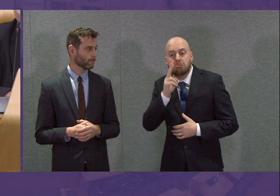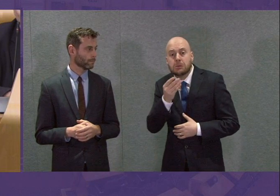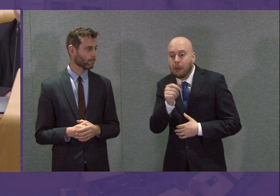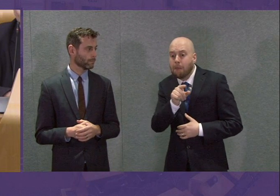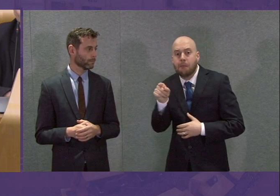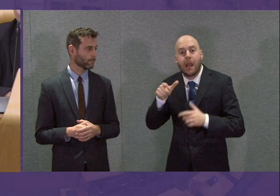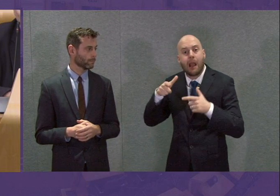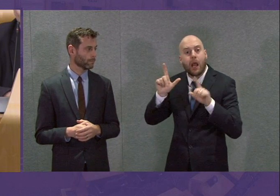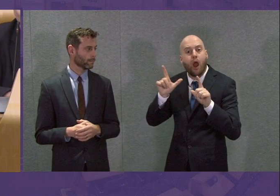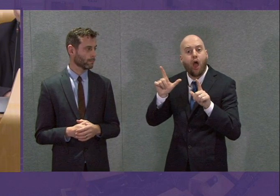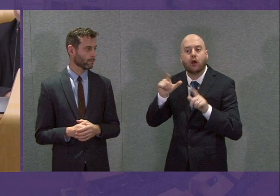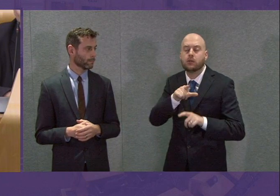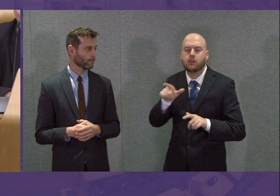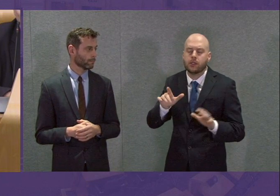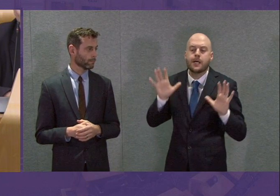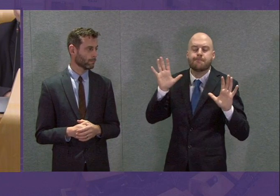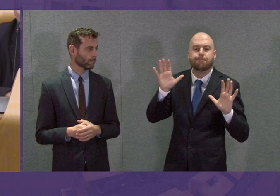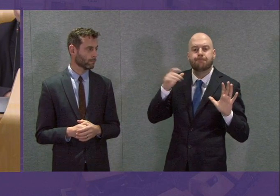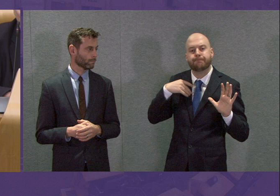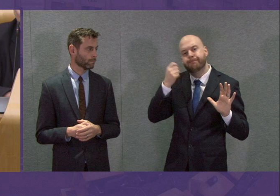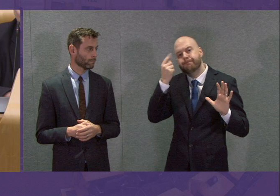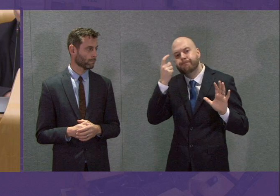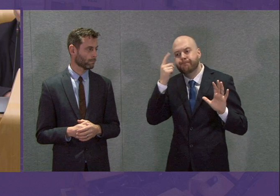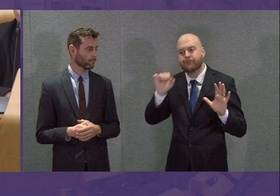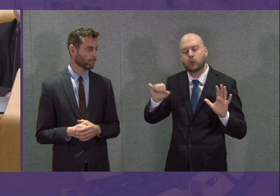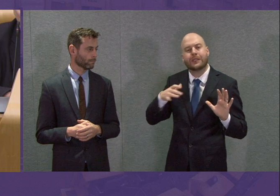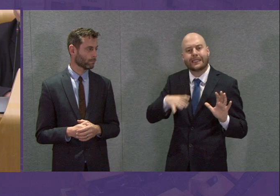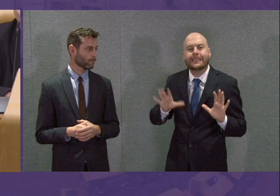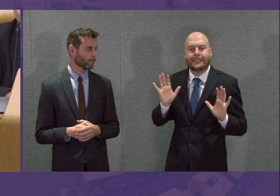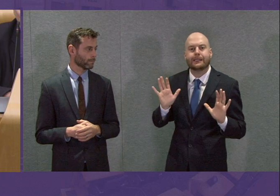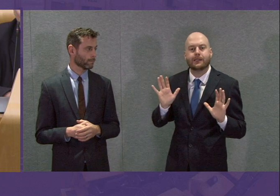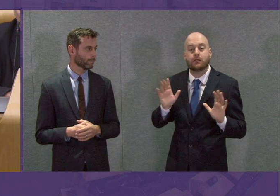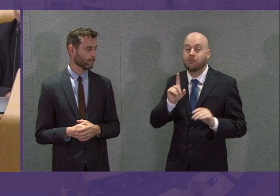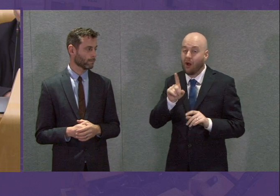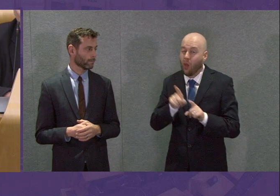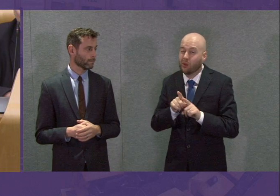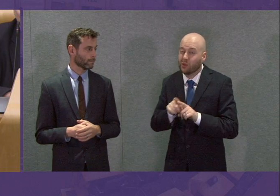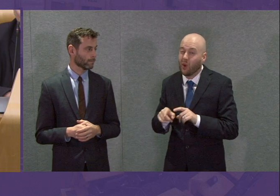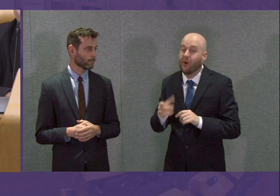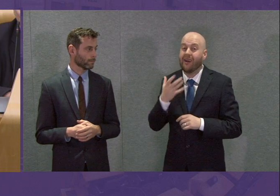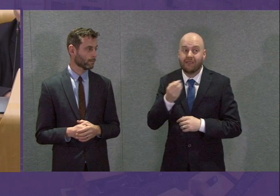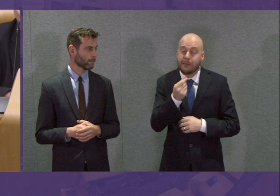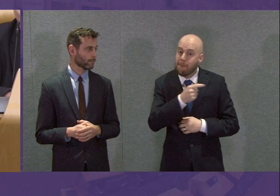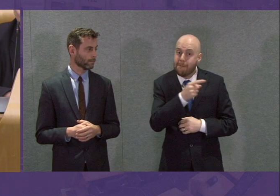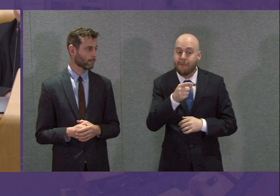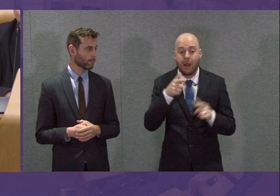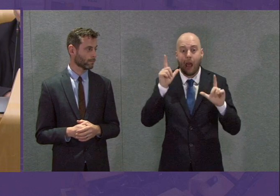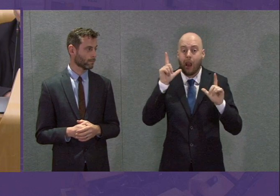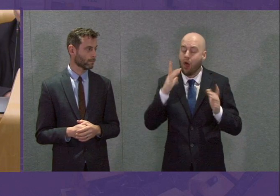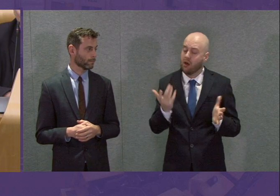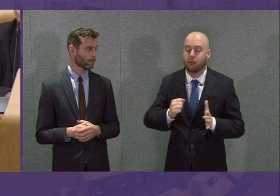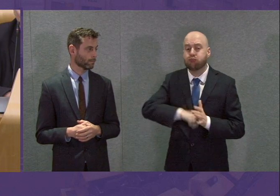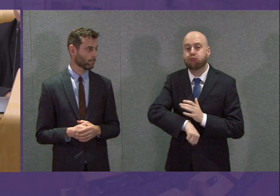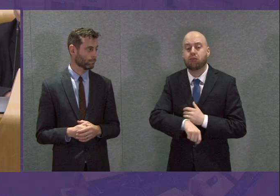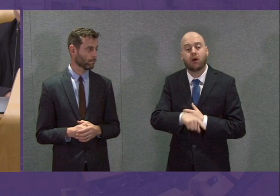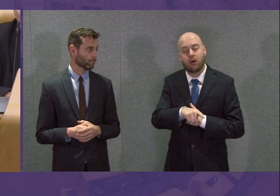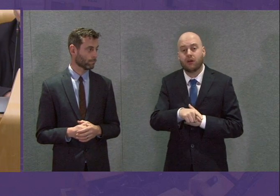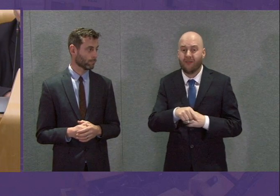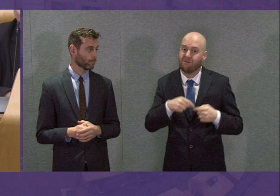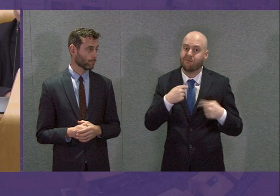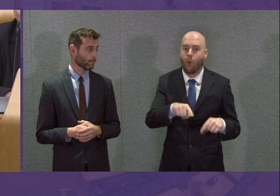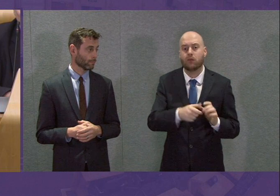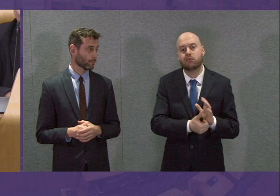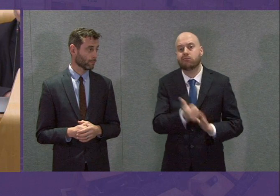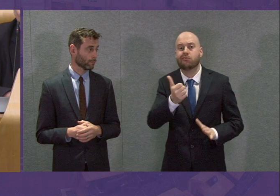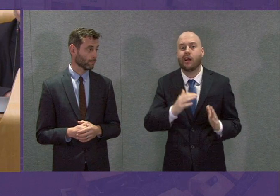but also I've heard from people who are being forced out of their homes or threatened with that, using a range of existing grounds for